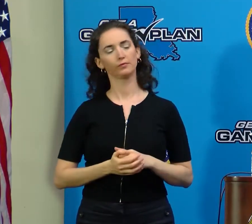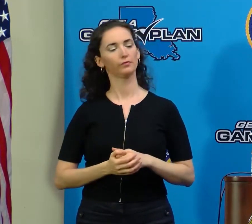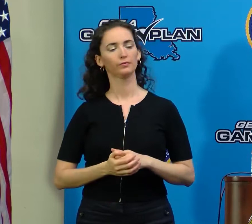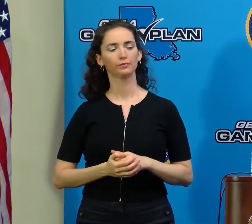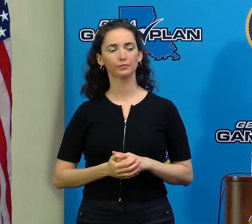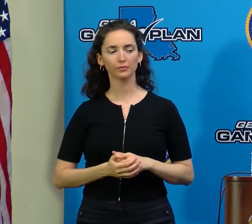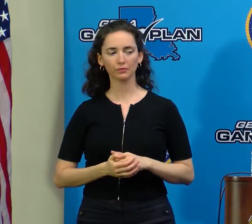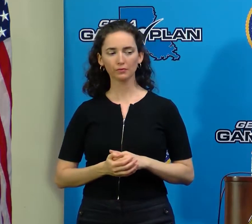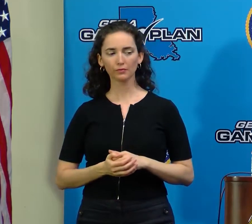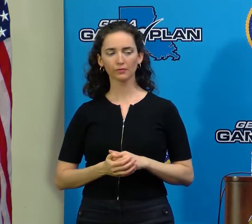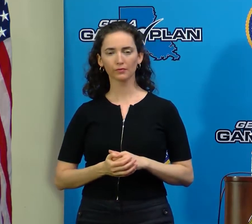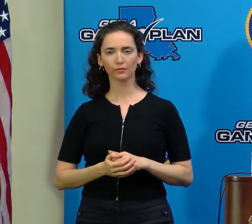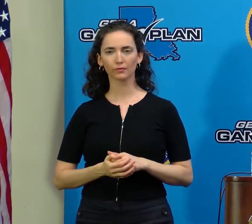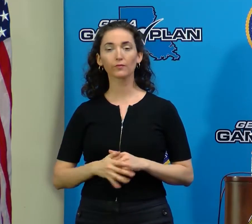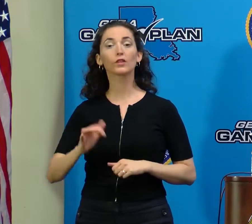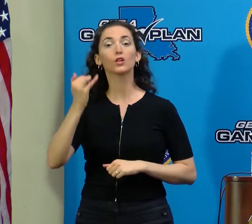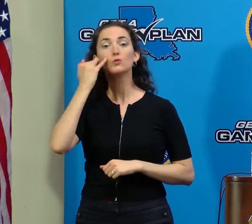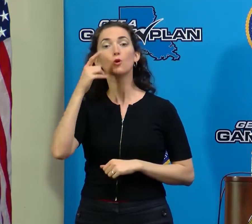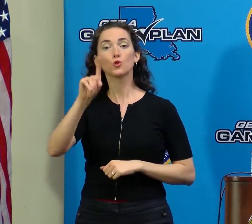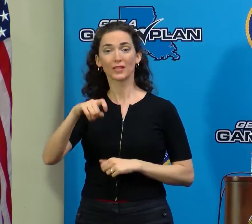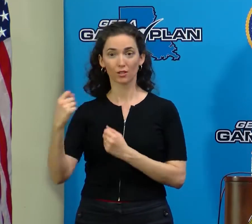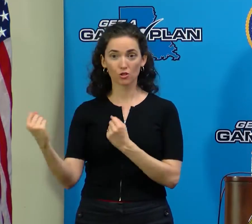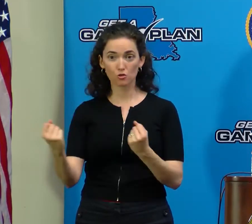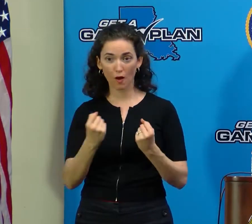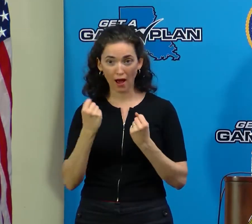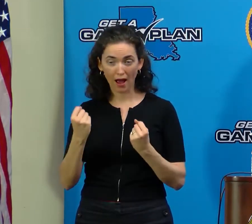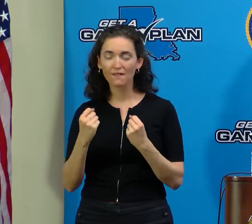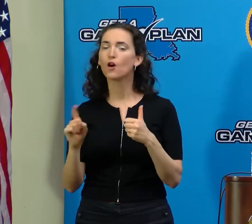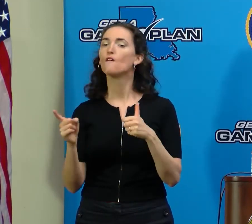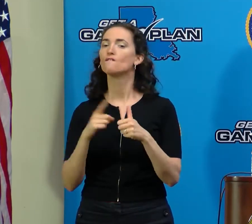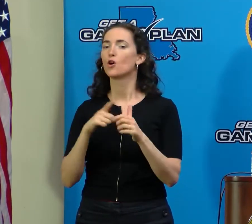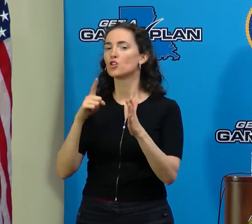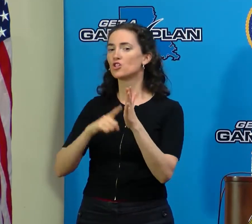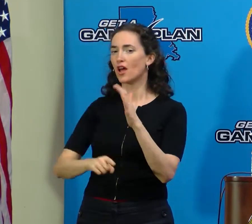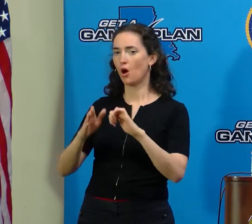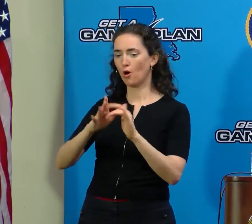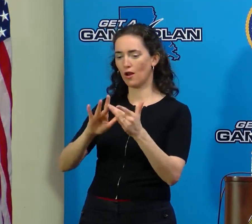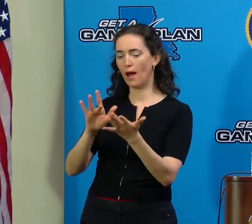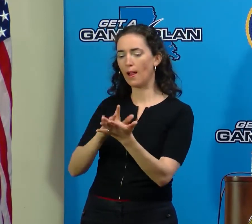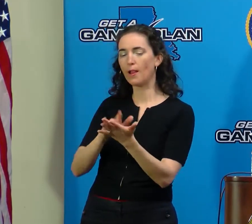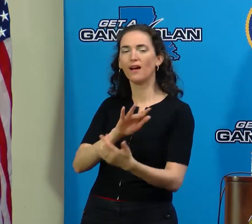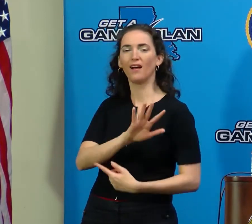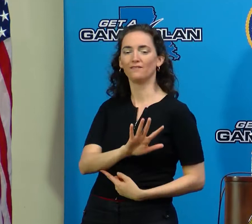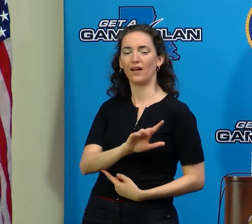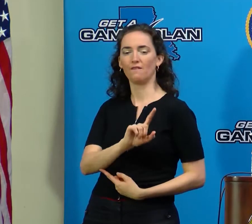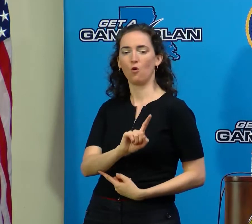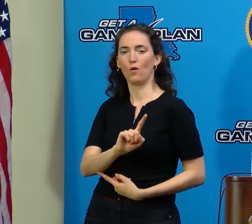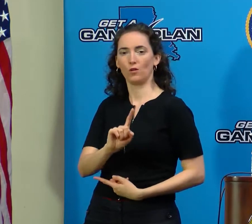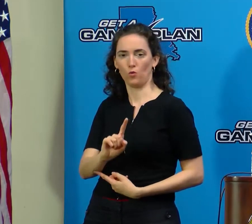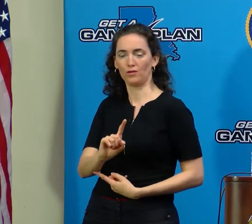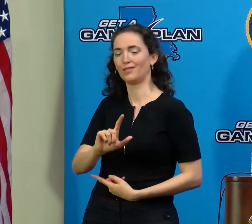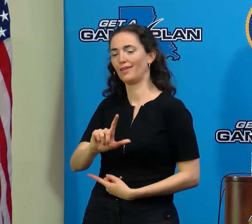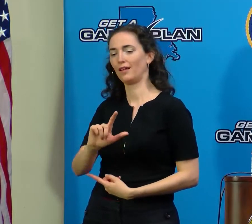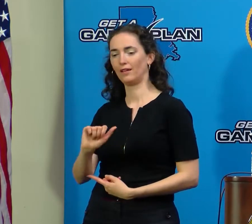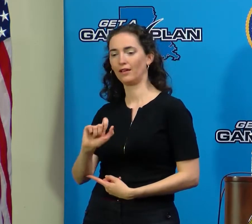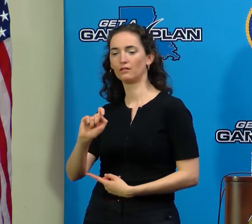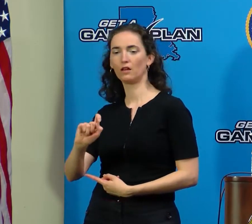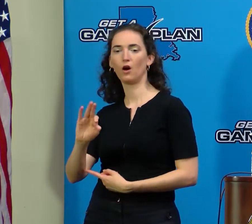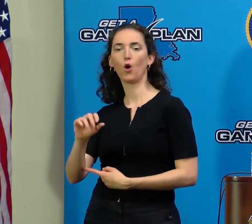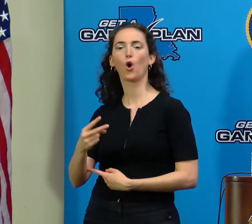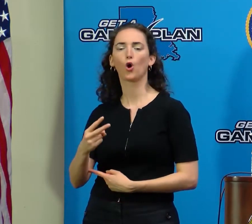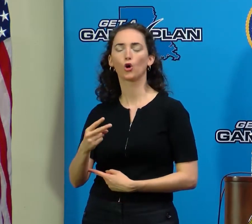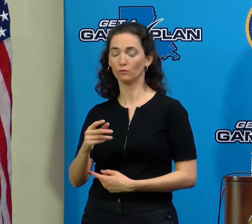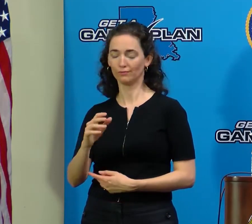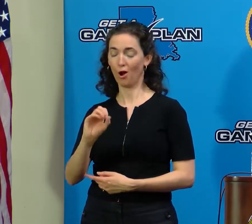If you have to get on the road, please check 511LA.org for road closure information